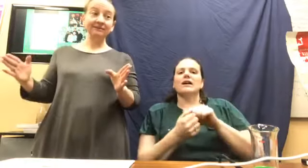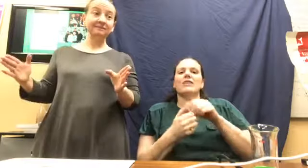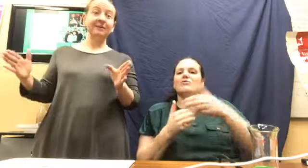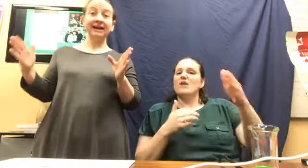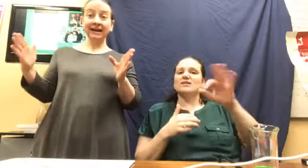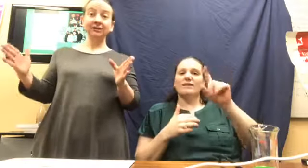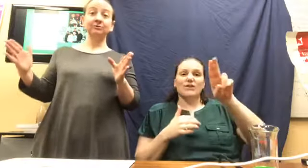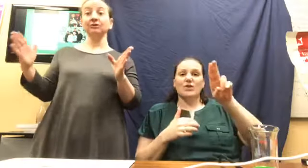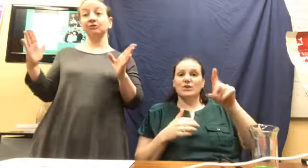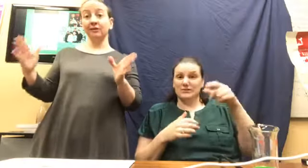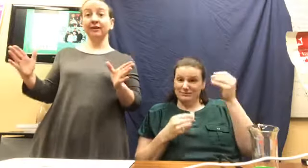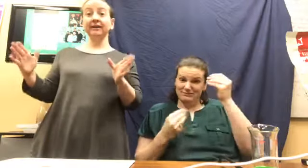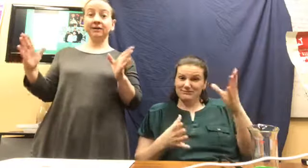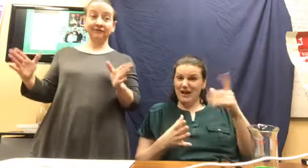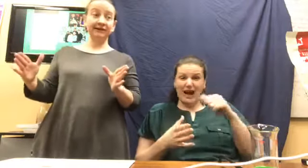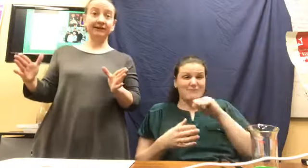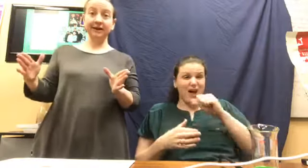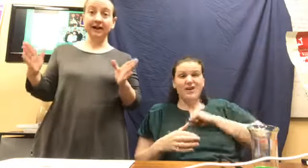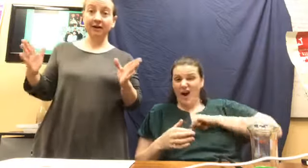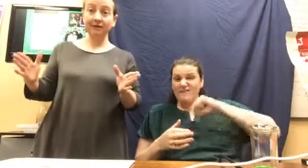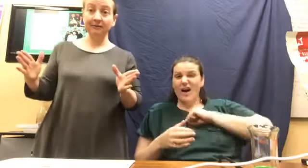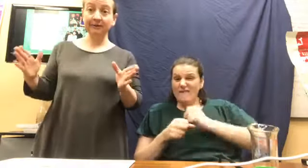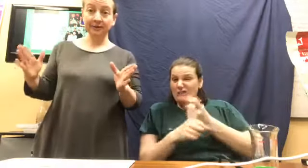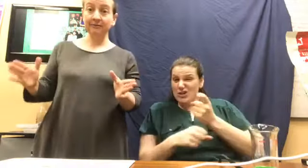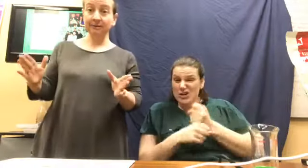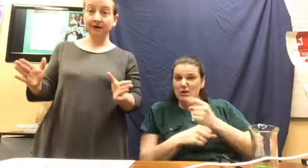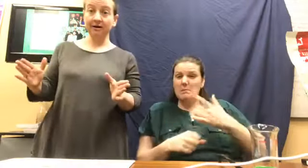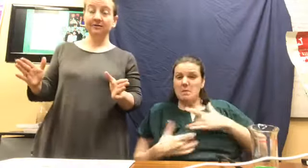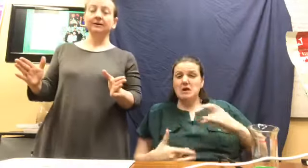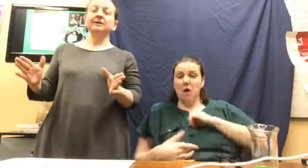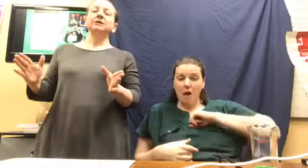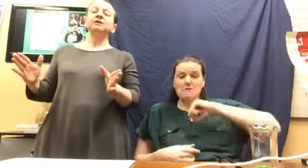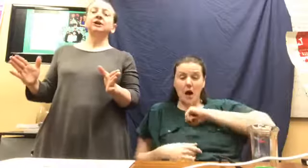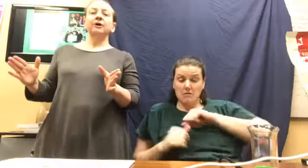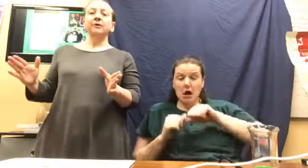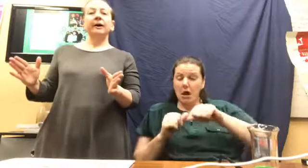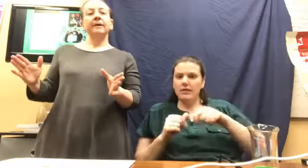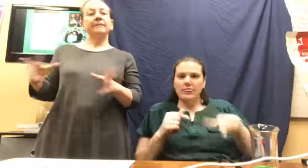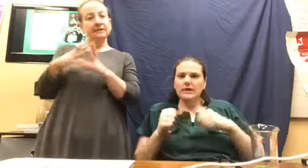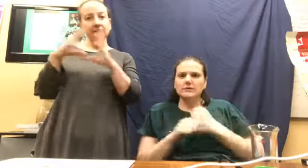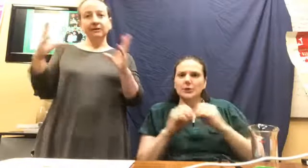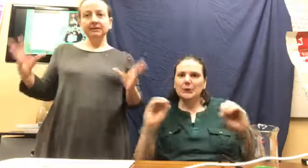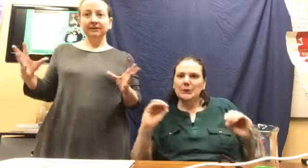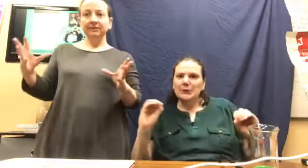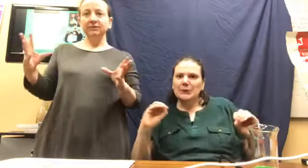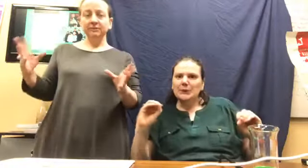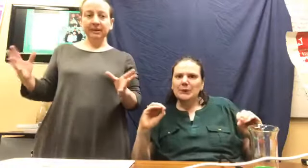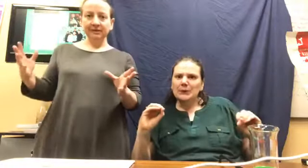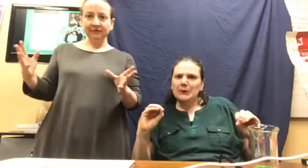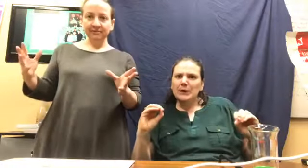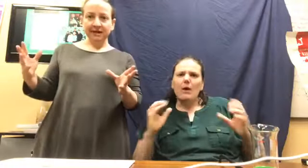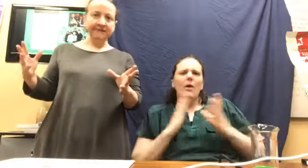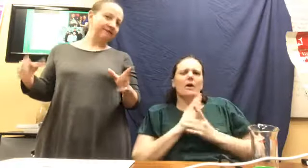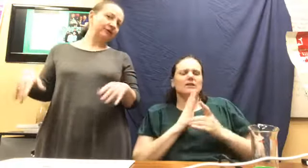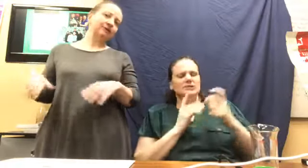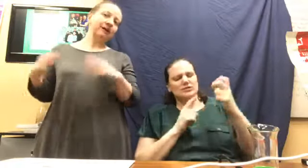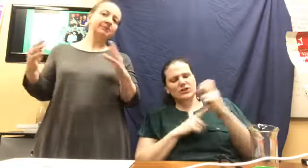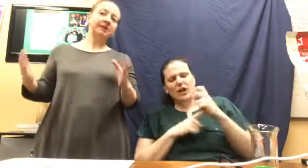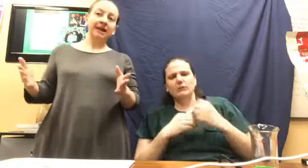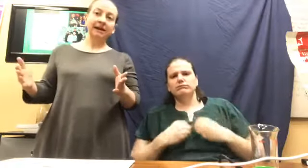my annual chronic coughing that I always, always got. So, um, these oils have been tremendous for me. They've also helped a lot